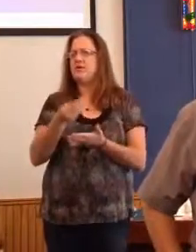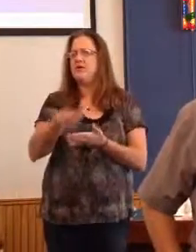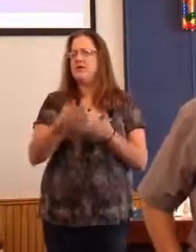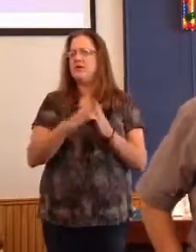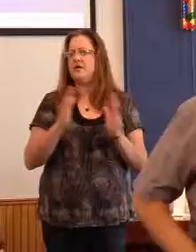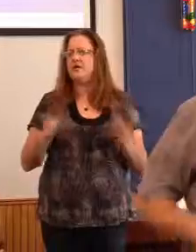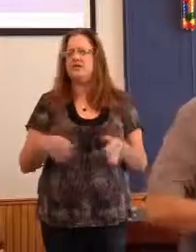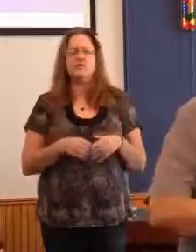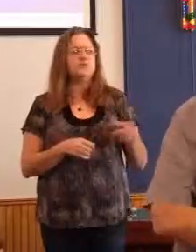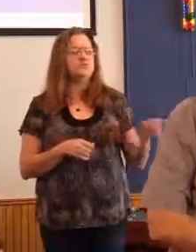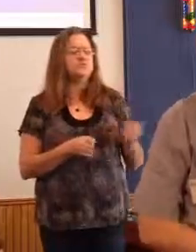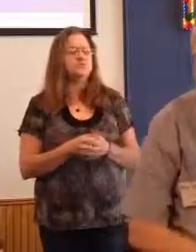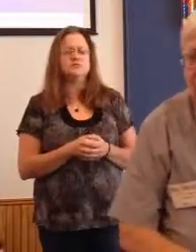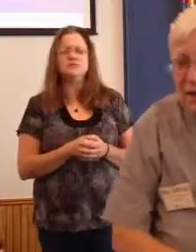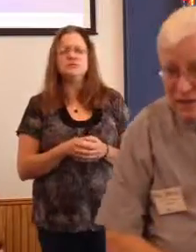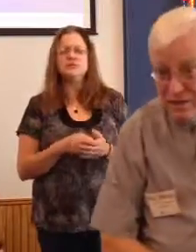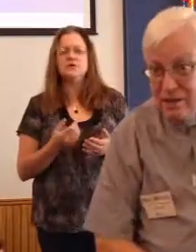you probably need to look at your finances.